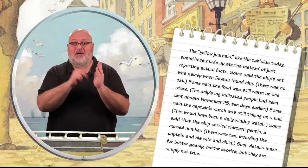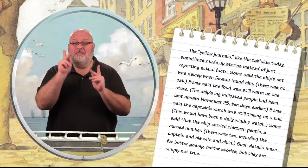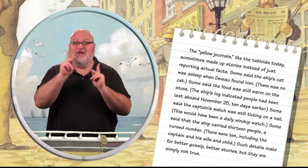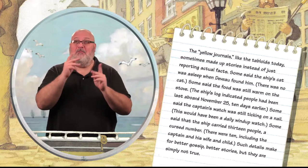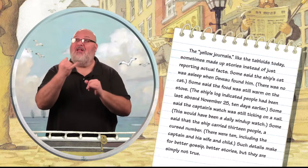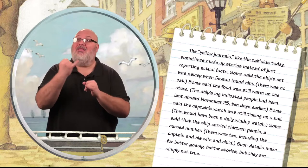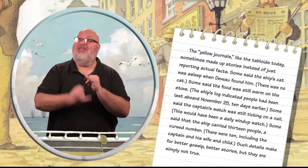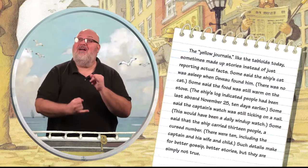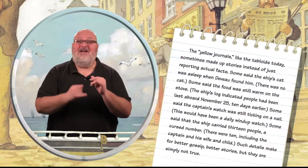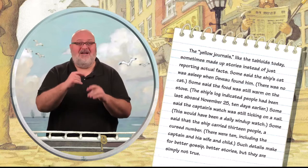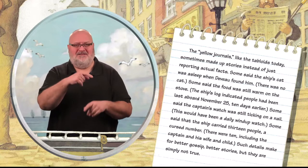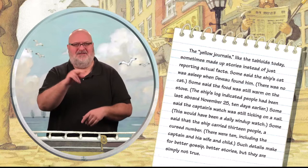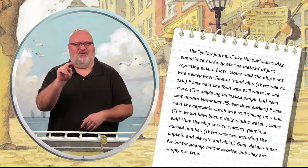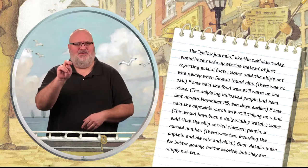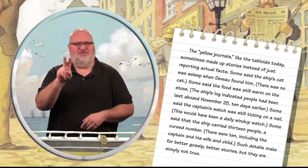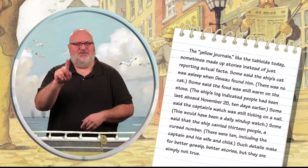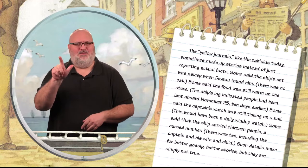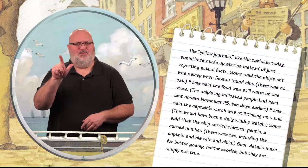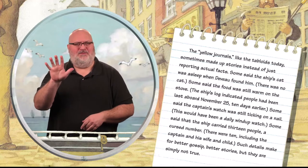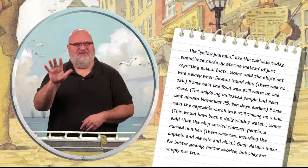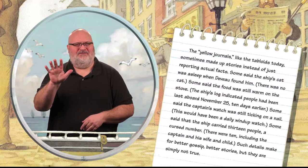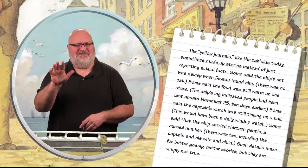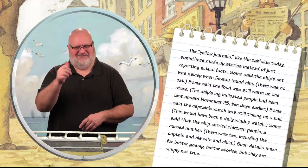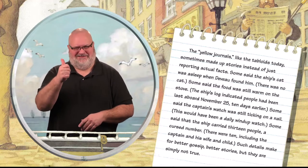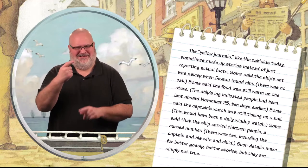25th, ten days earlier.